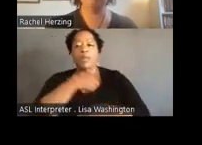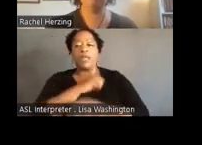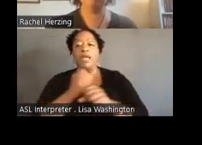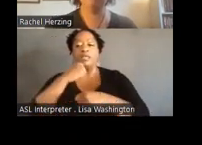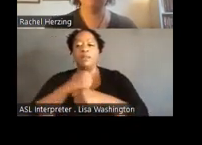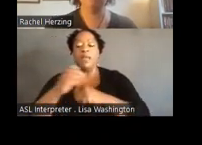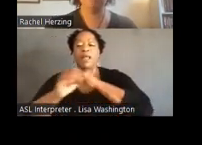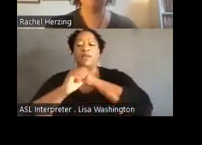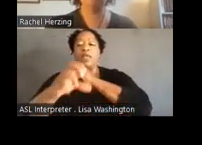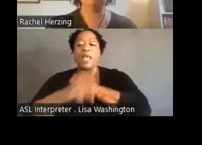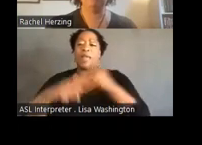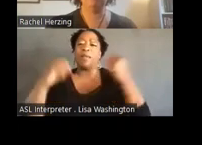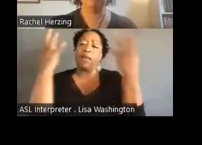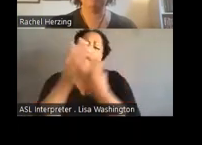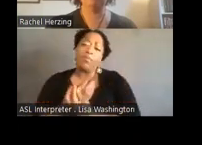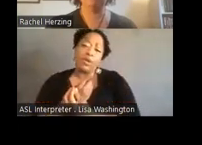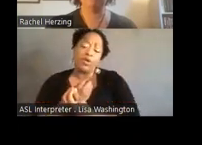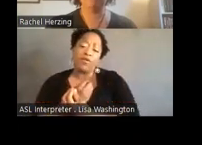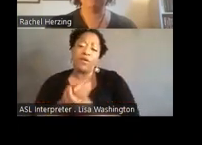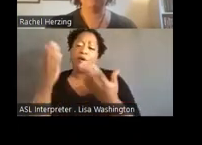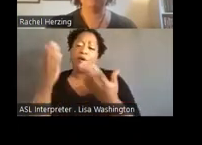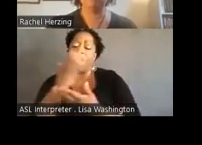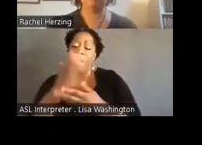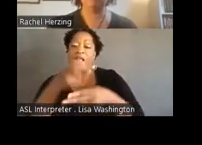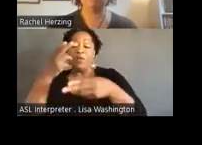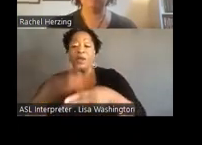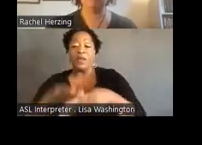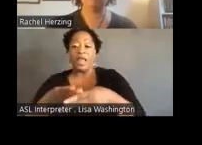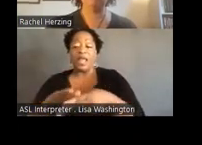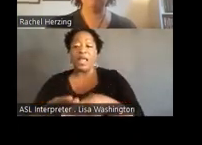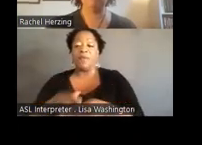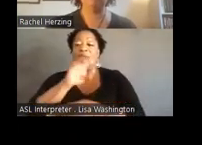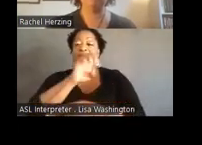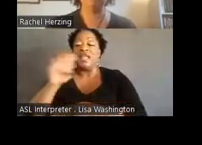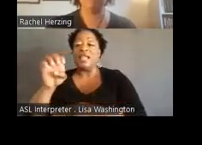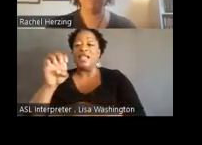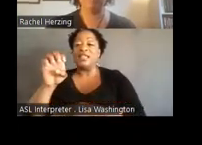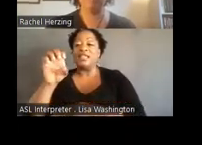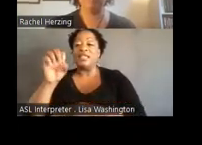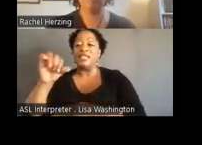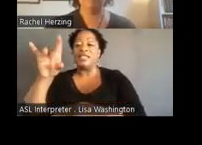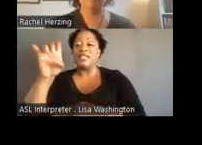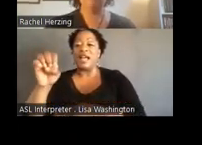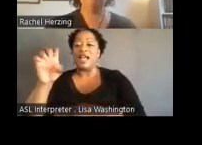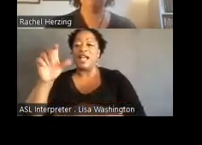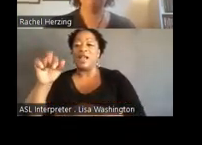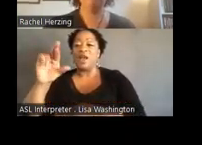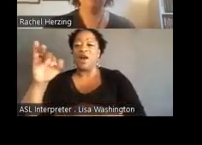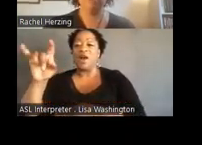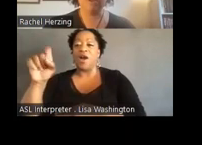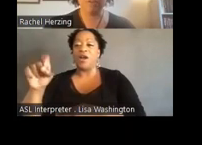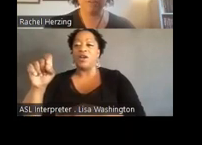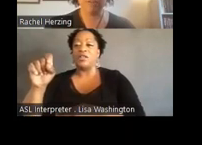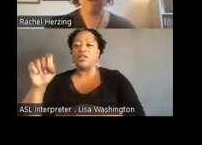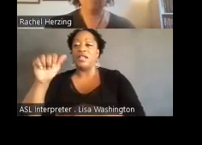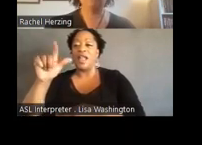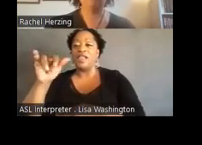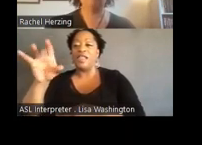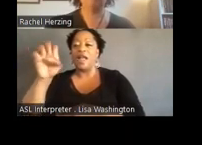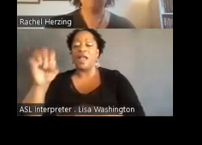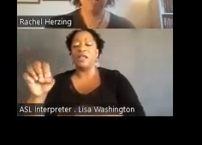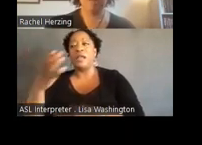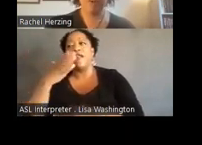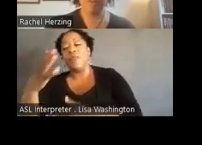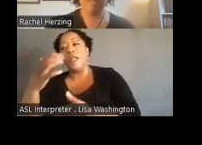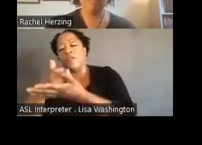campaign beautiful. I also want to name specifically Eastside Arts Alliance, who helped us do that. We made murals. We